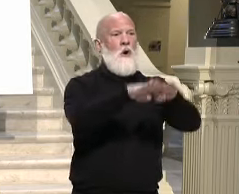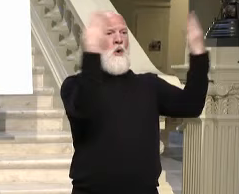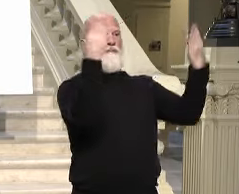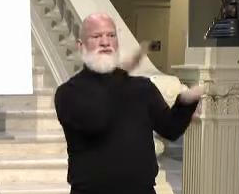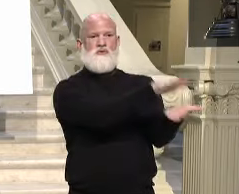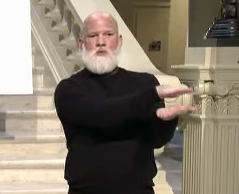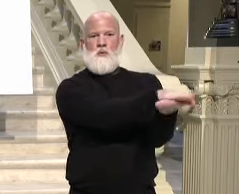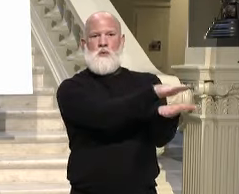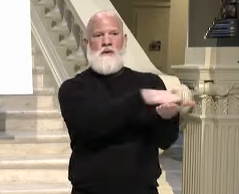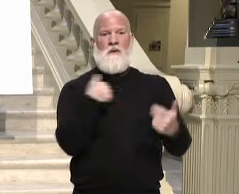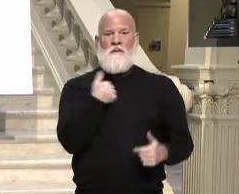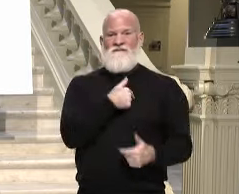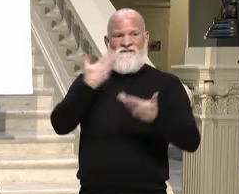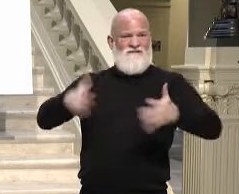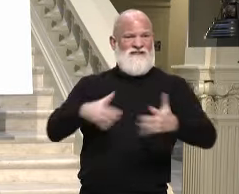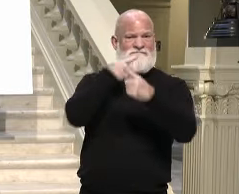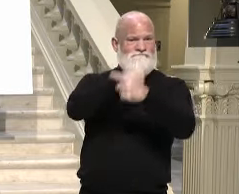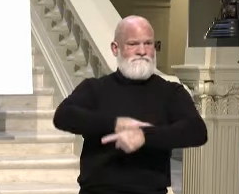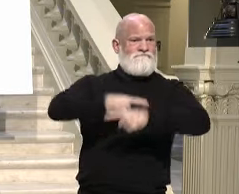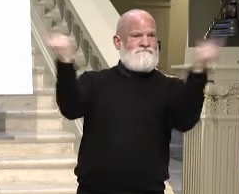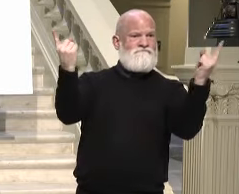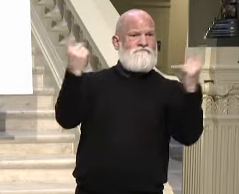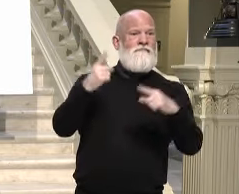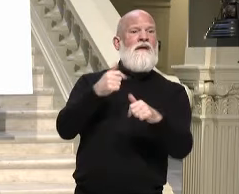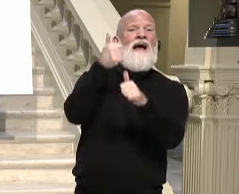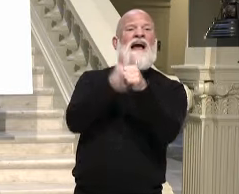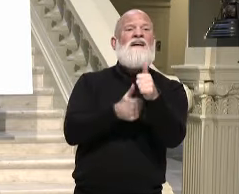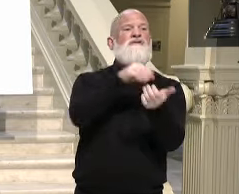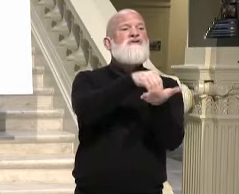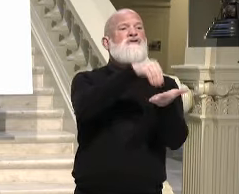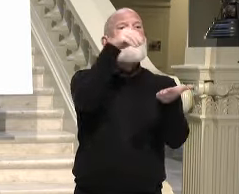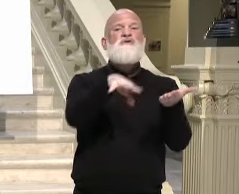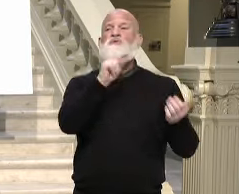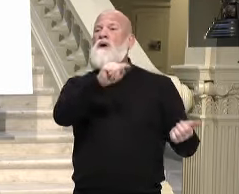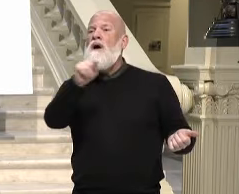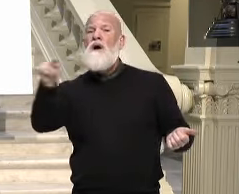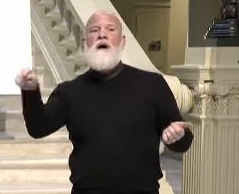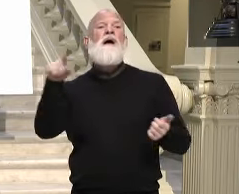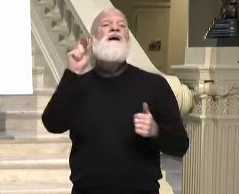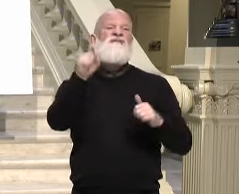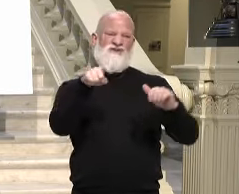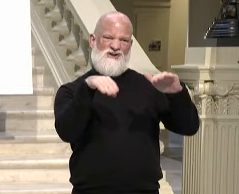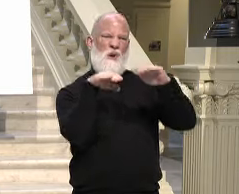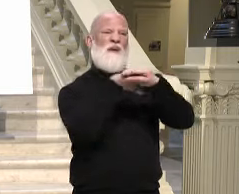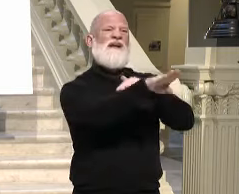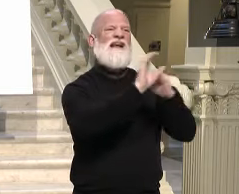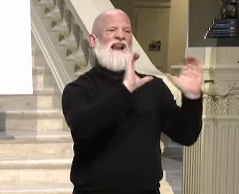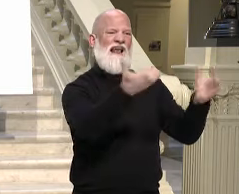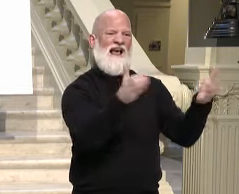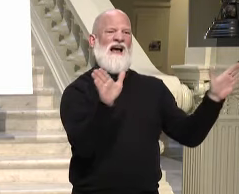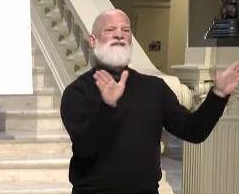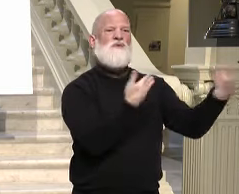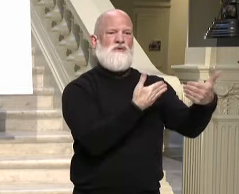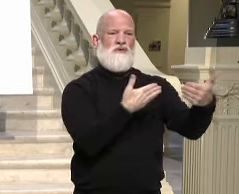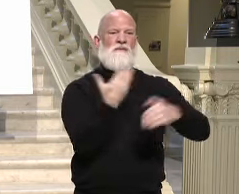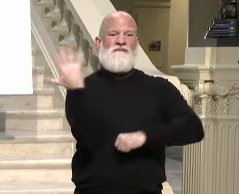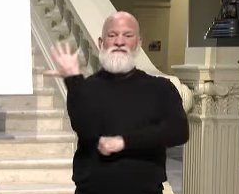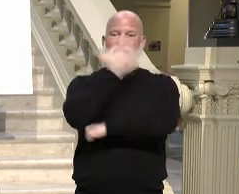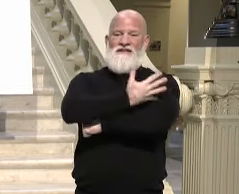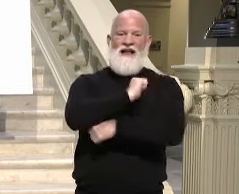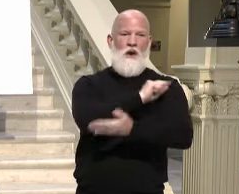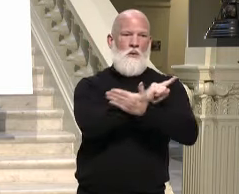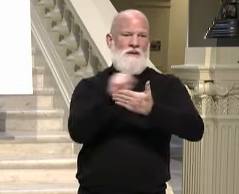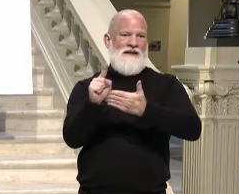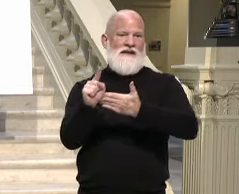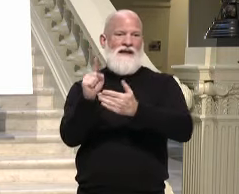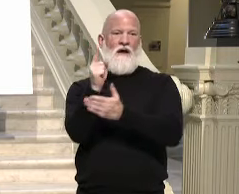every student belongs in the classroom, five days a week, full-time, as soon as possible. That is